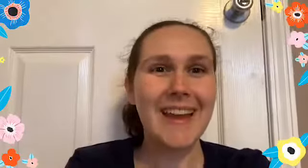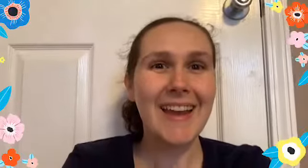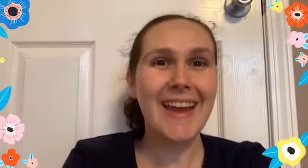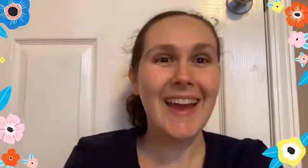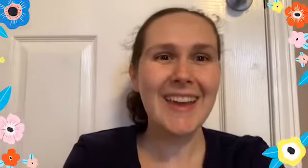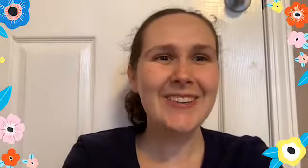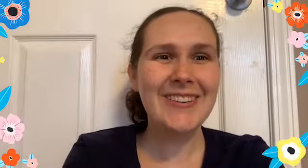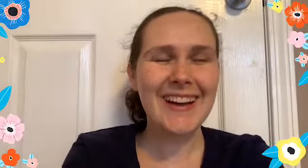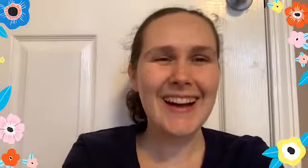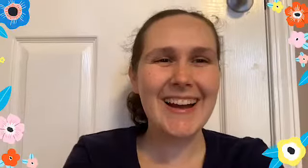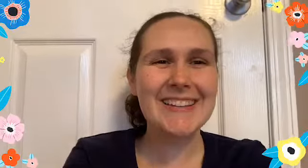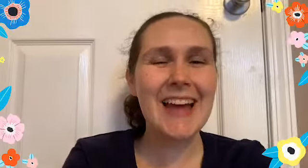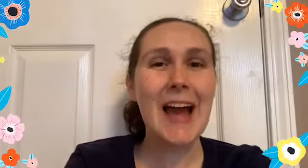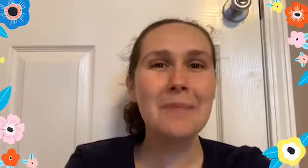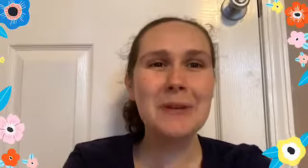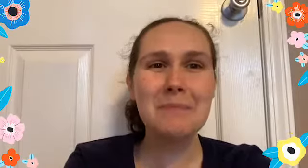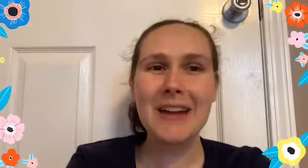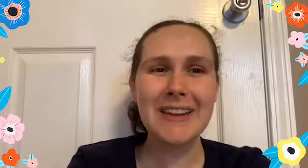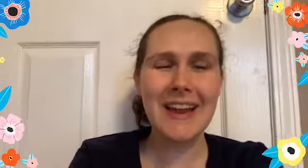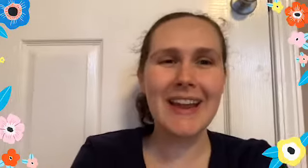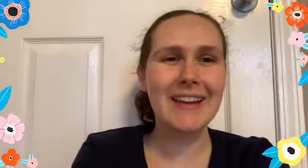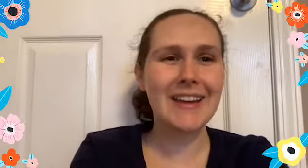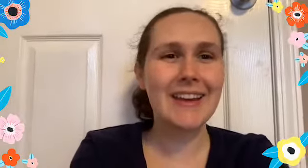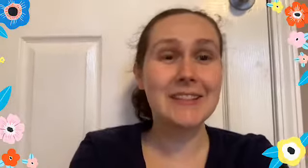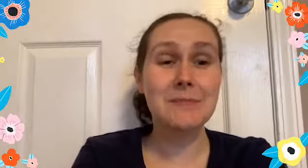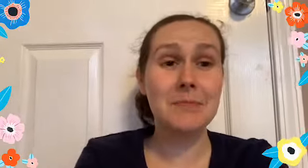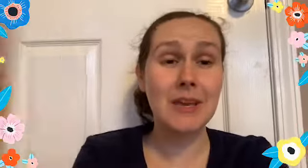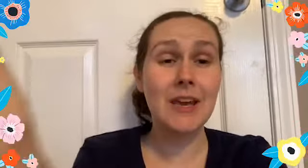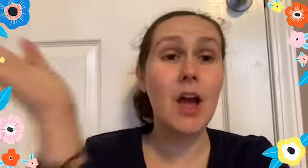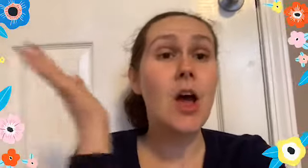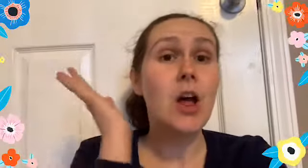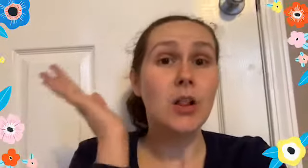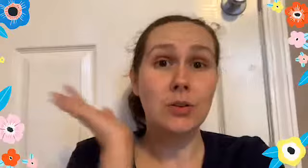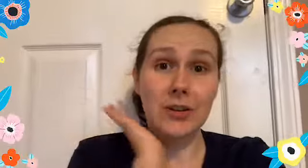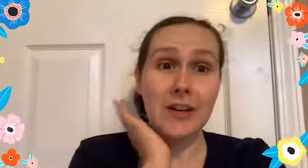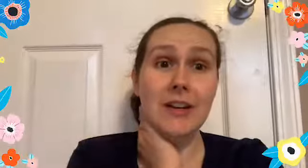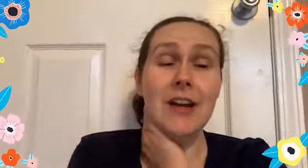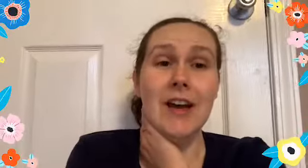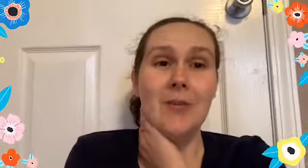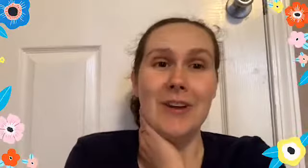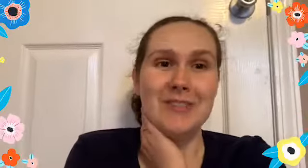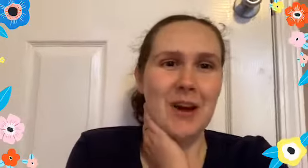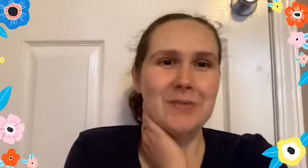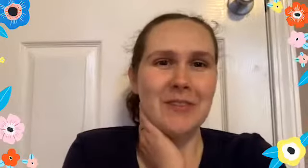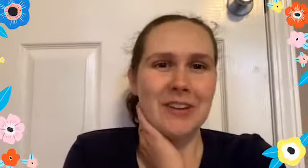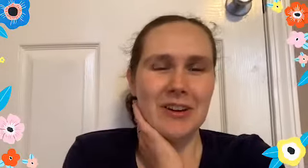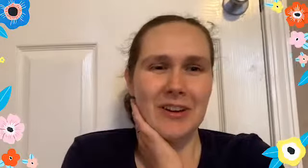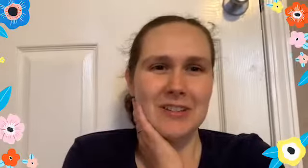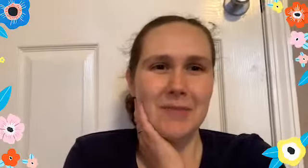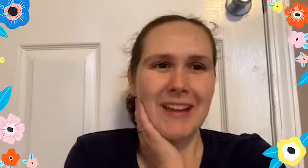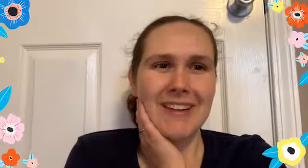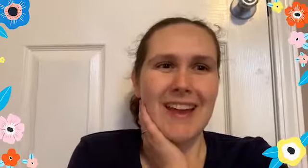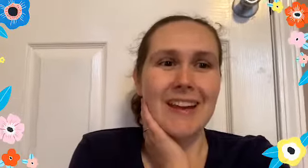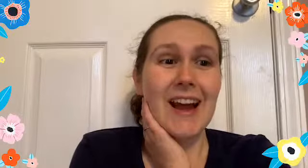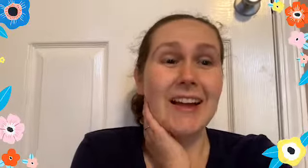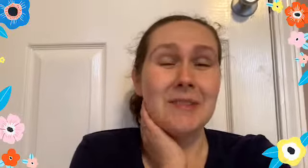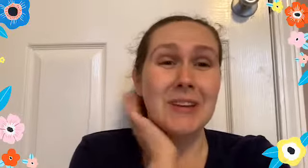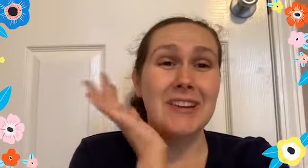Hey you guys! Happy Monday! It is me, Laura, with Scraps of Encouragement and I am here